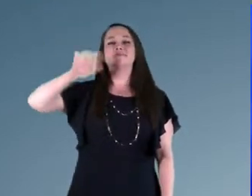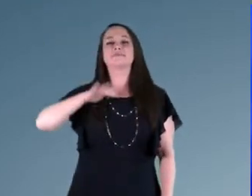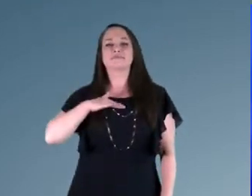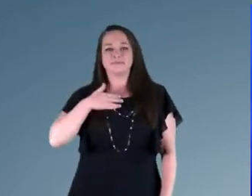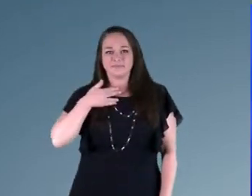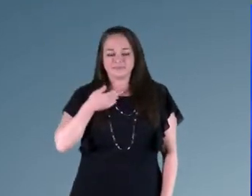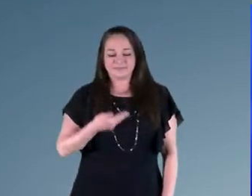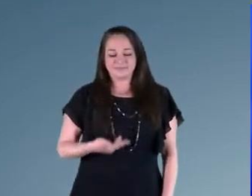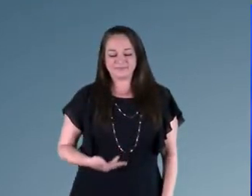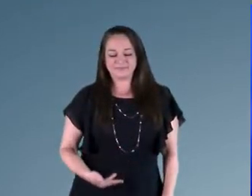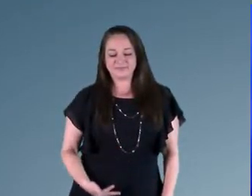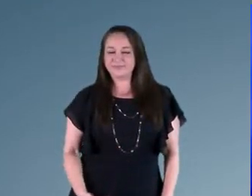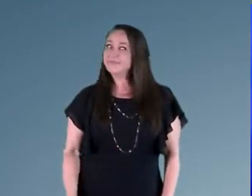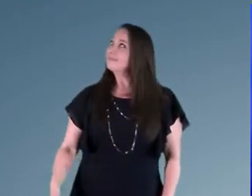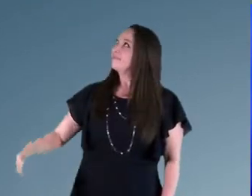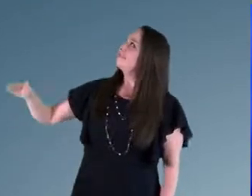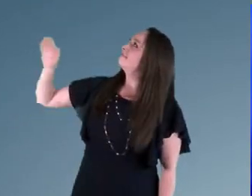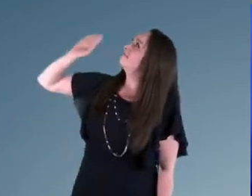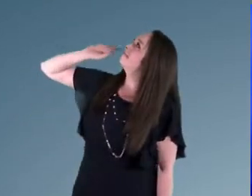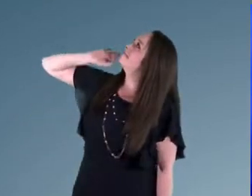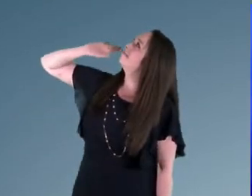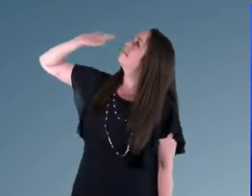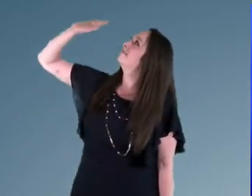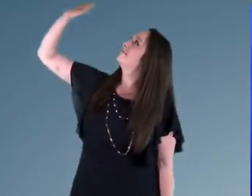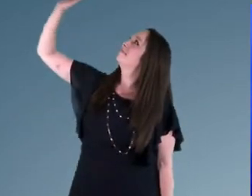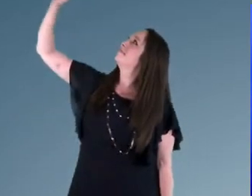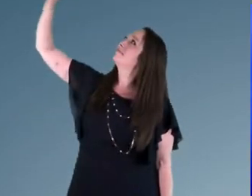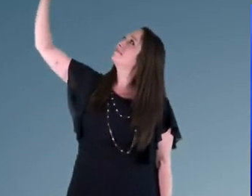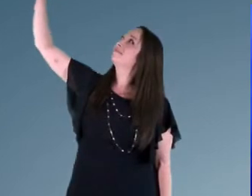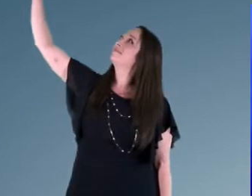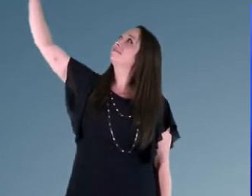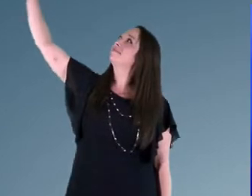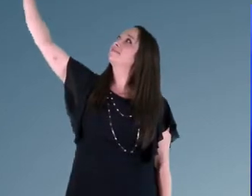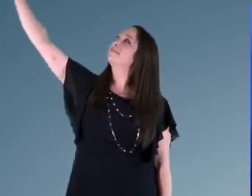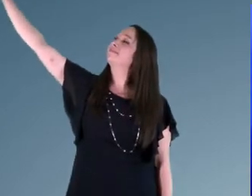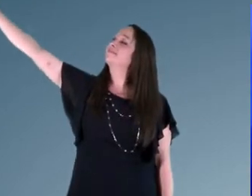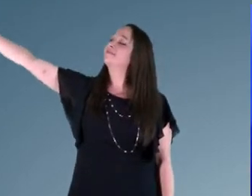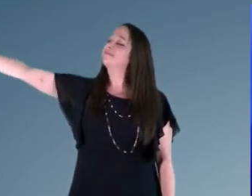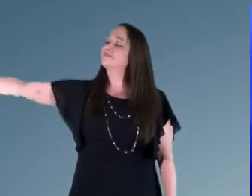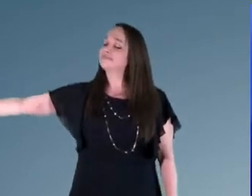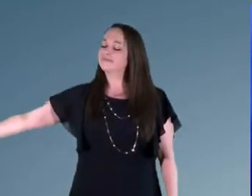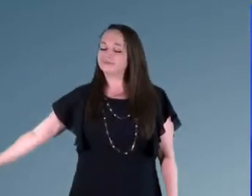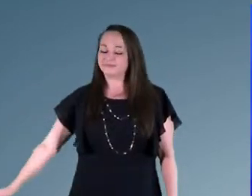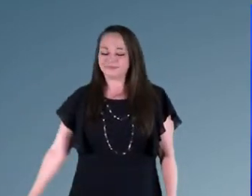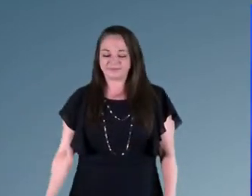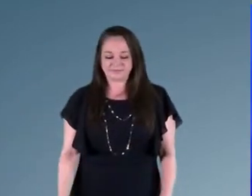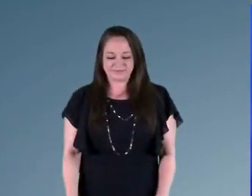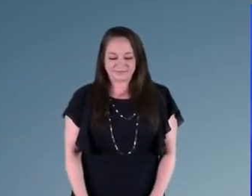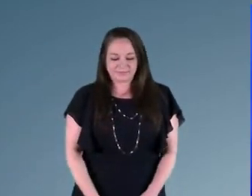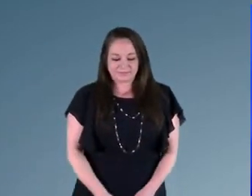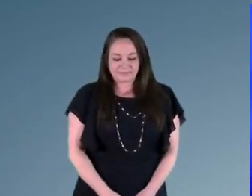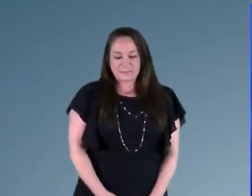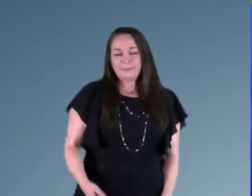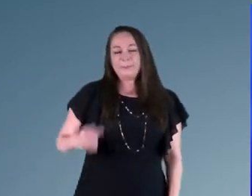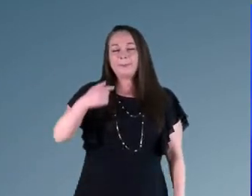I am who you say I am. Who the